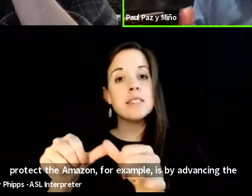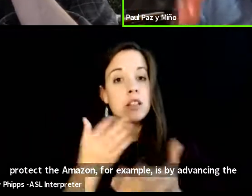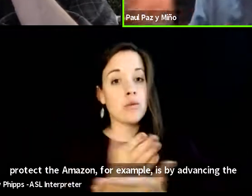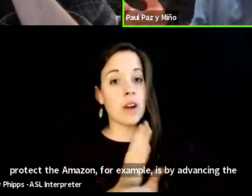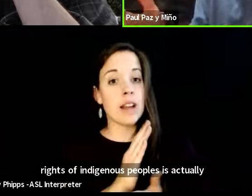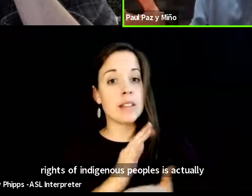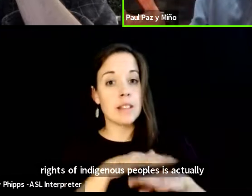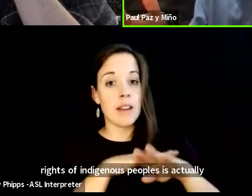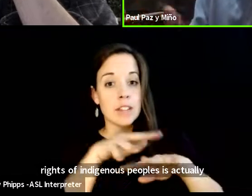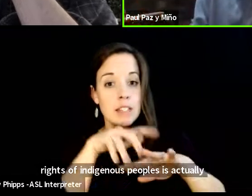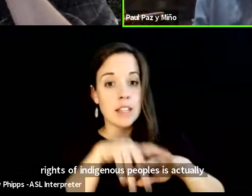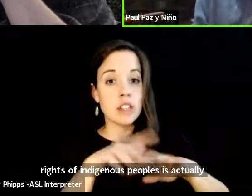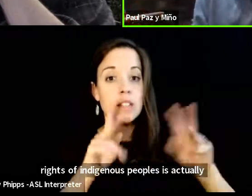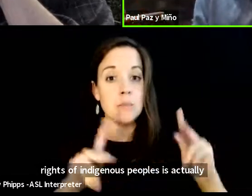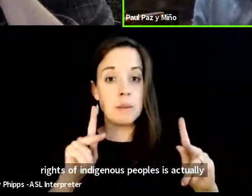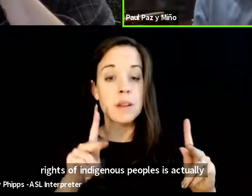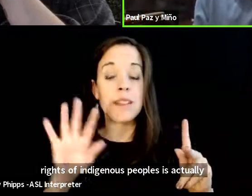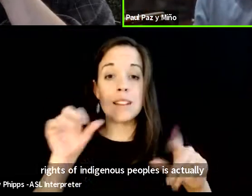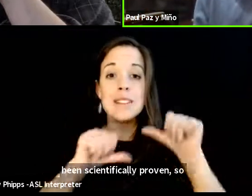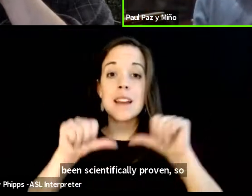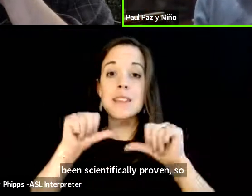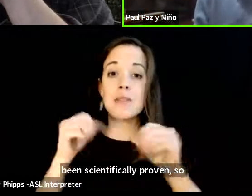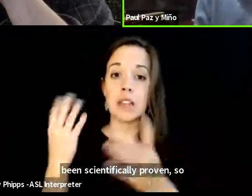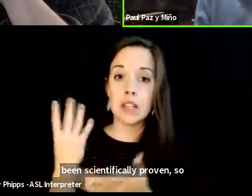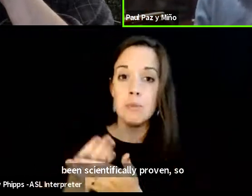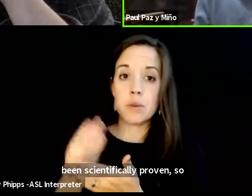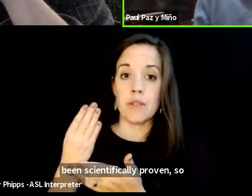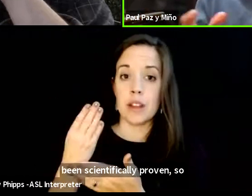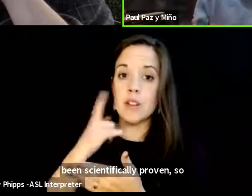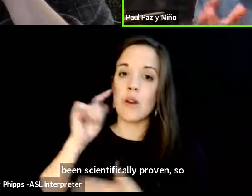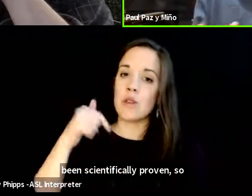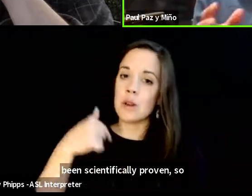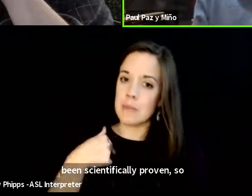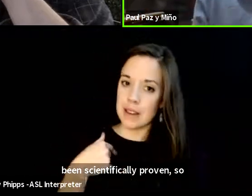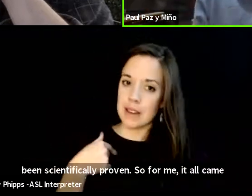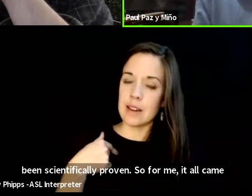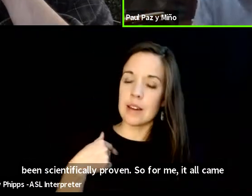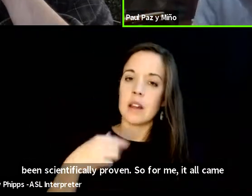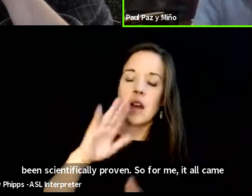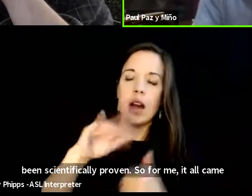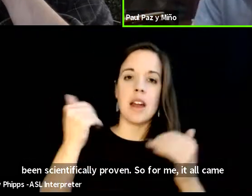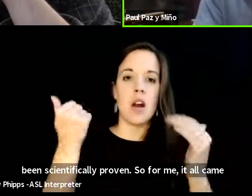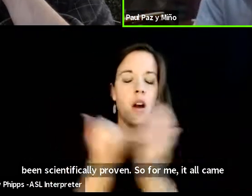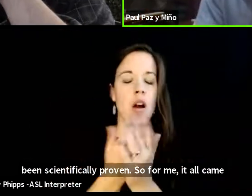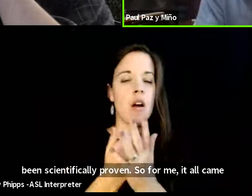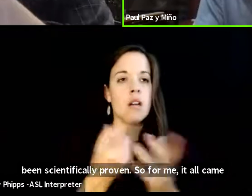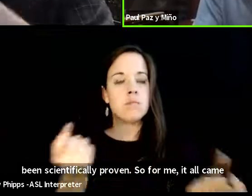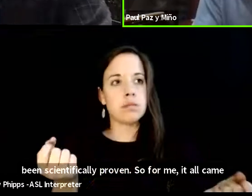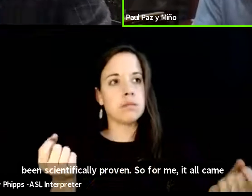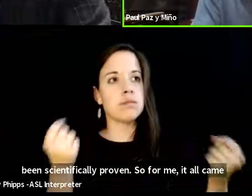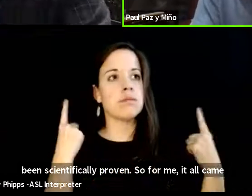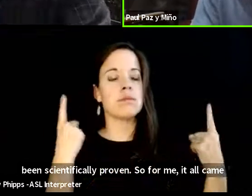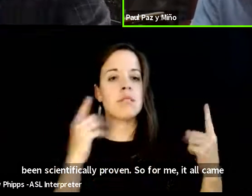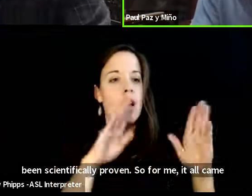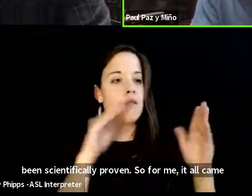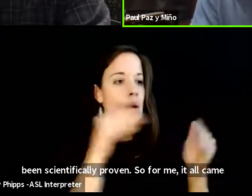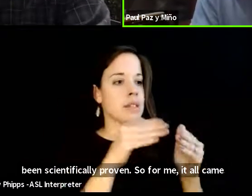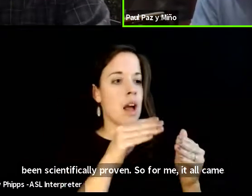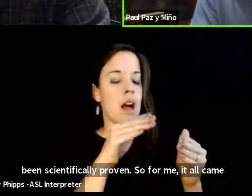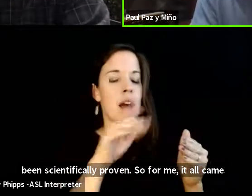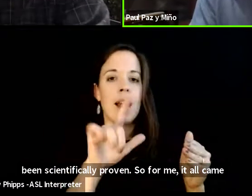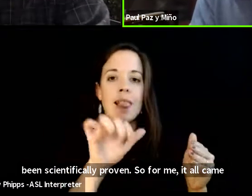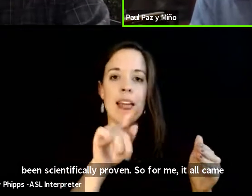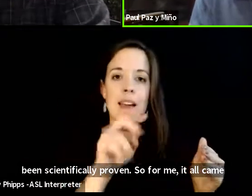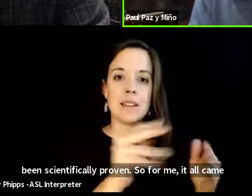actually been scientifically proven so for me it all came together with my focus on latin america from my family's